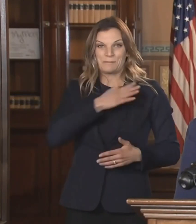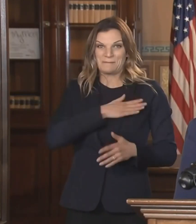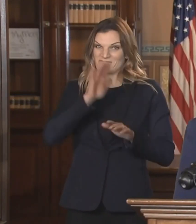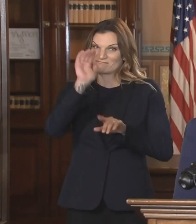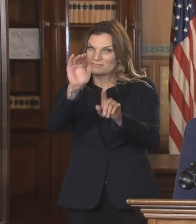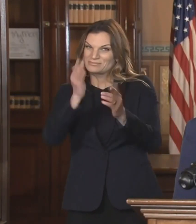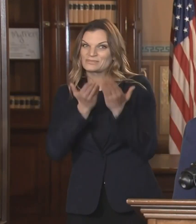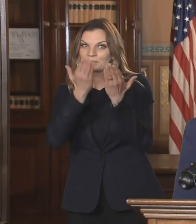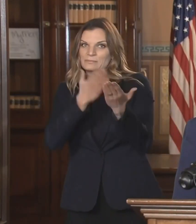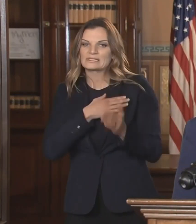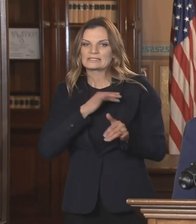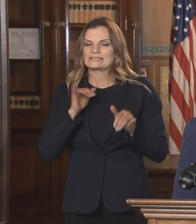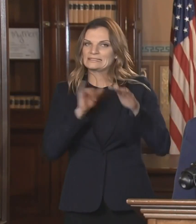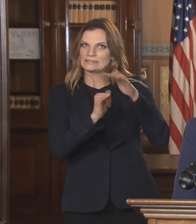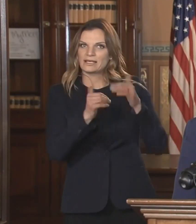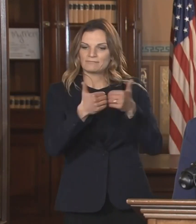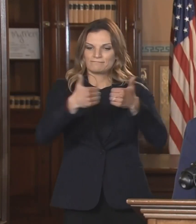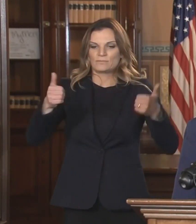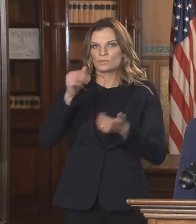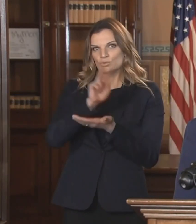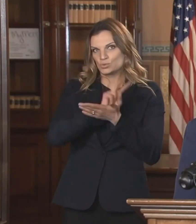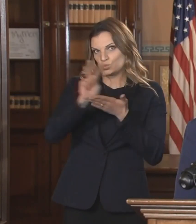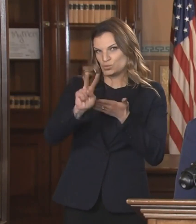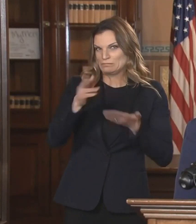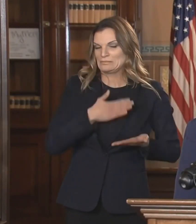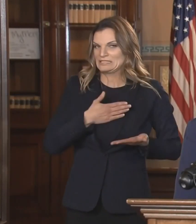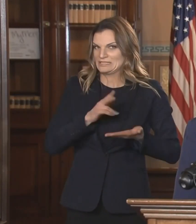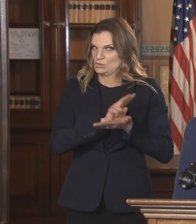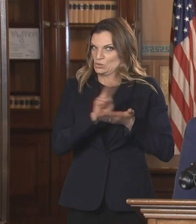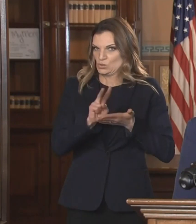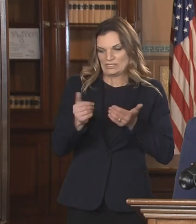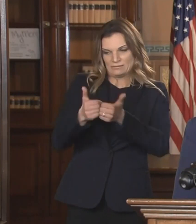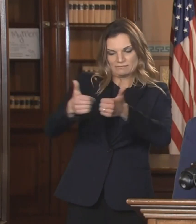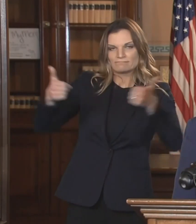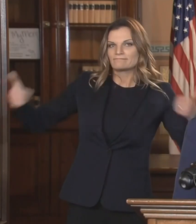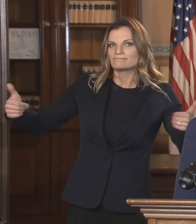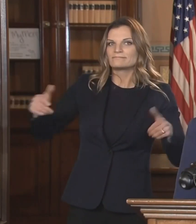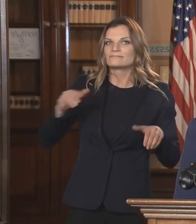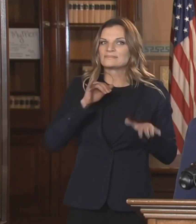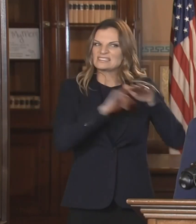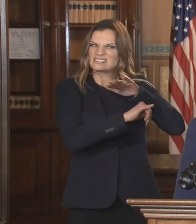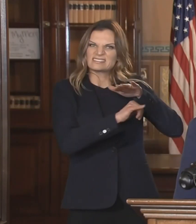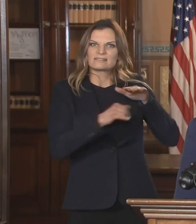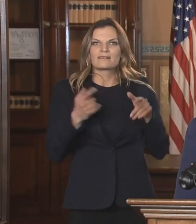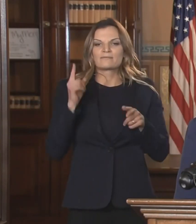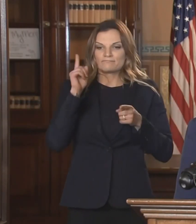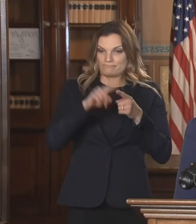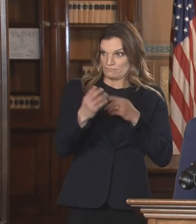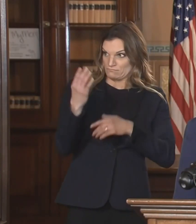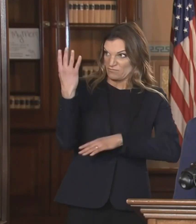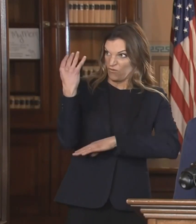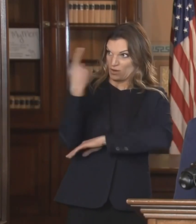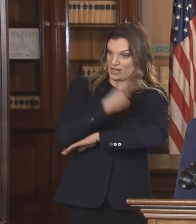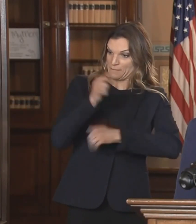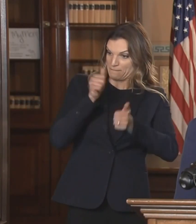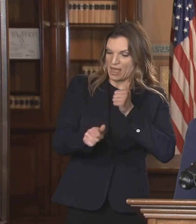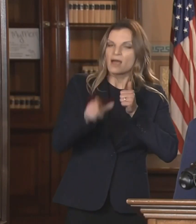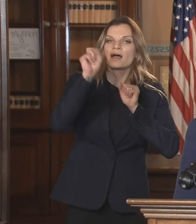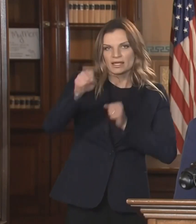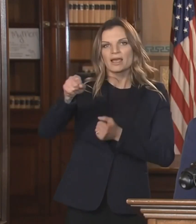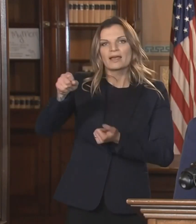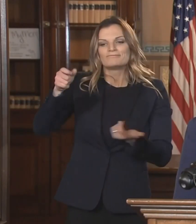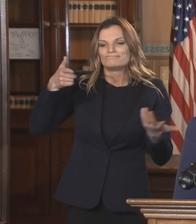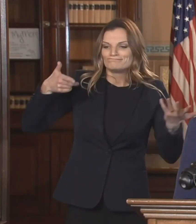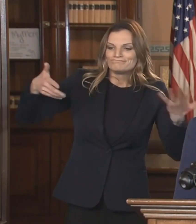possible for 14 days after you traveled. You should also wear a mask whenever you will be around someone outside of your own